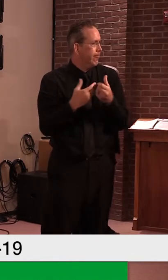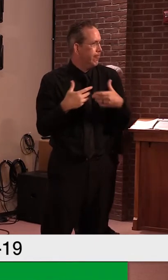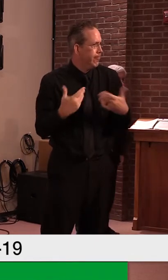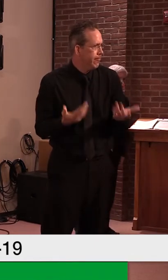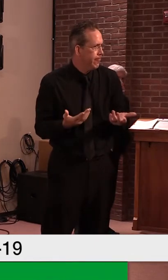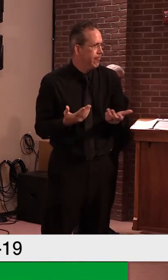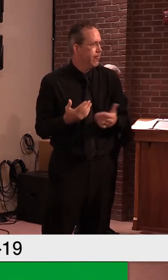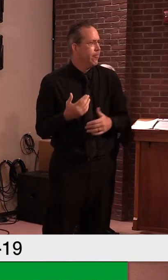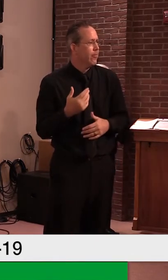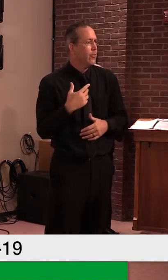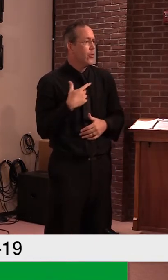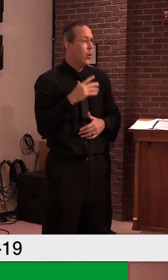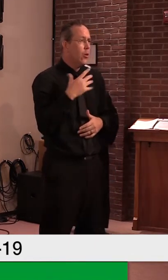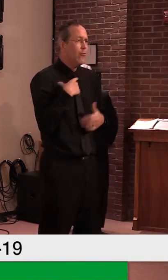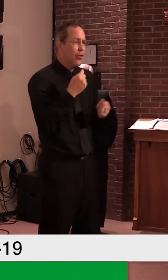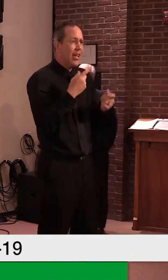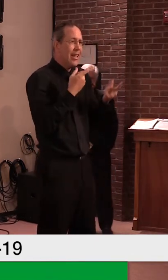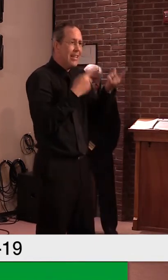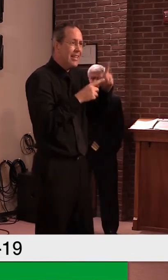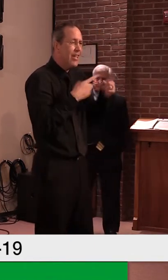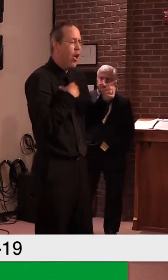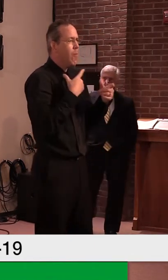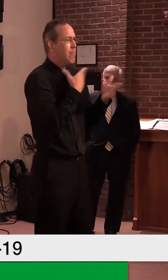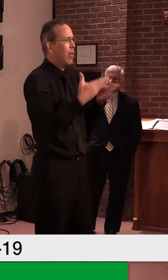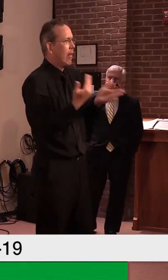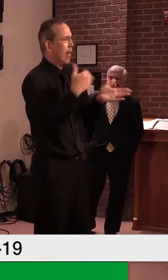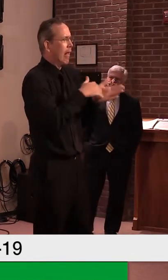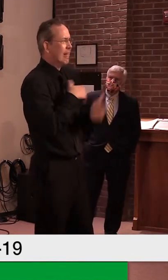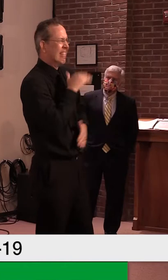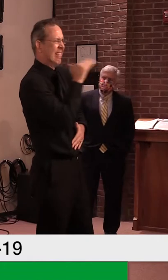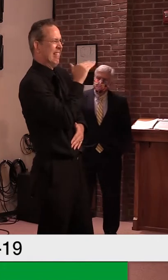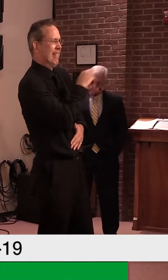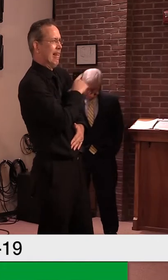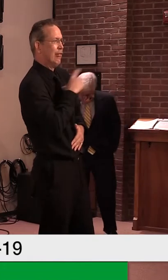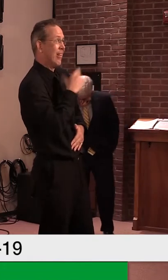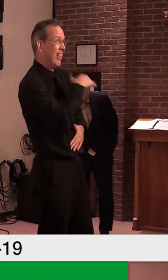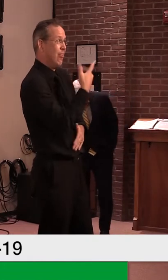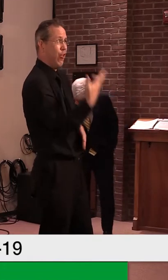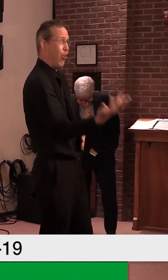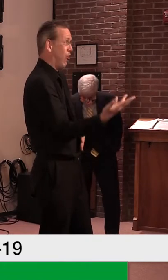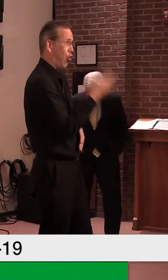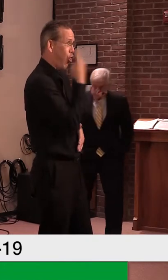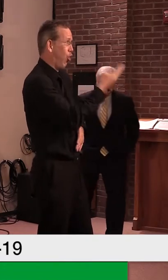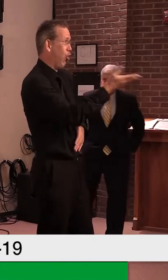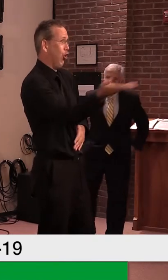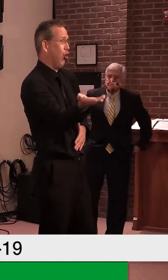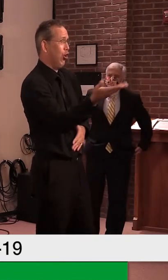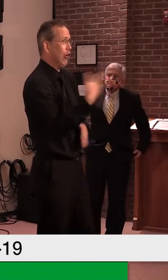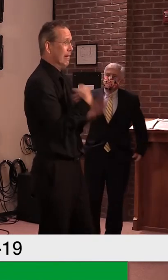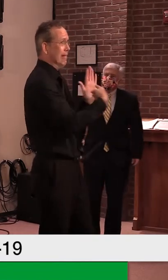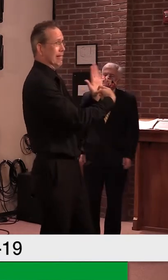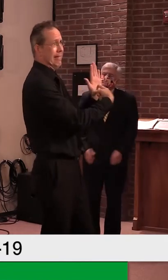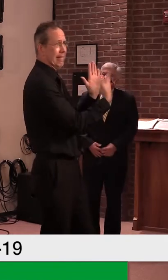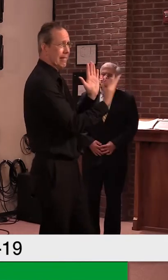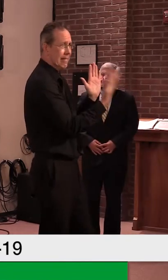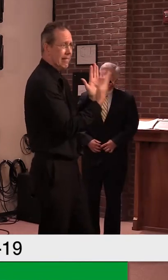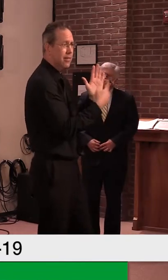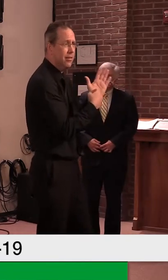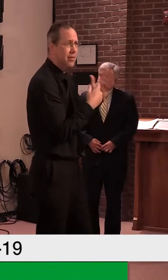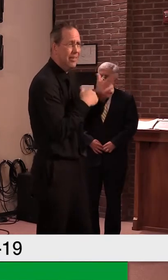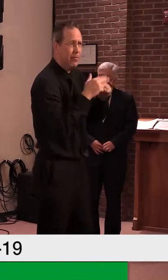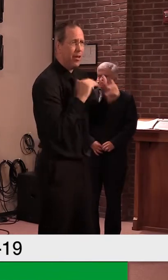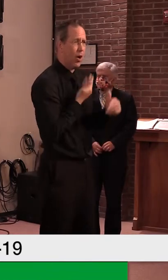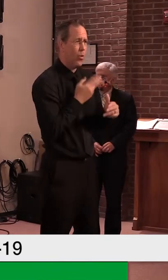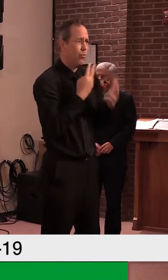revisit that. And, uh, and because we, we know our, uh, facilities, our infrastructure is outdated and needs to be upgraded